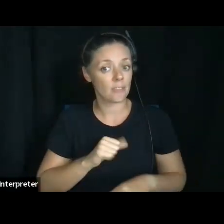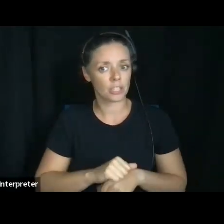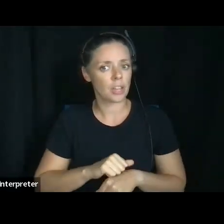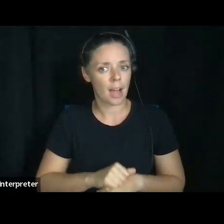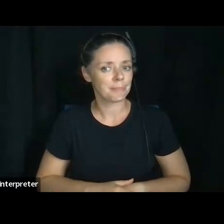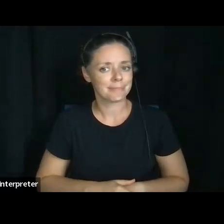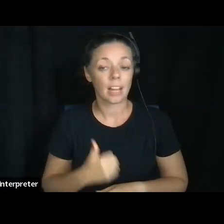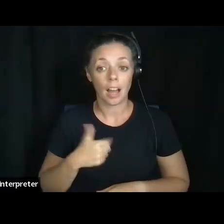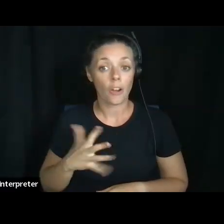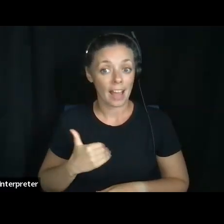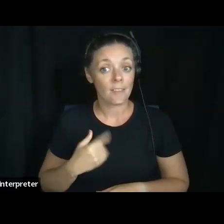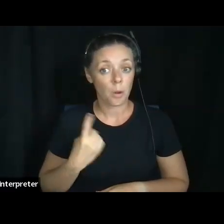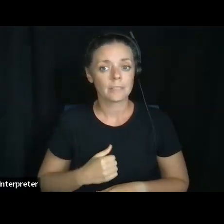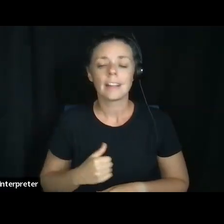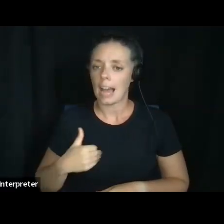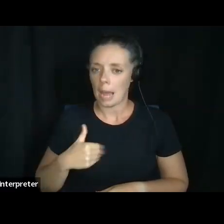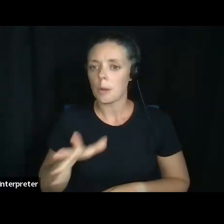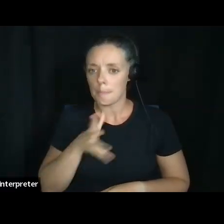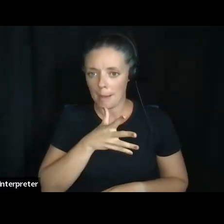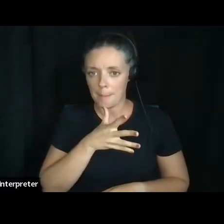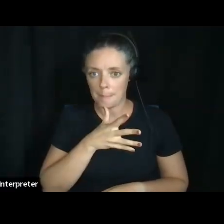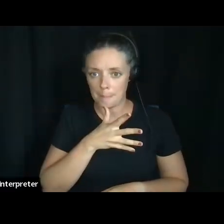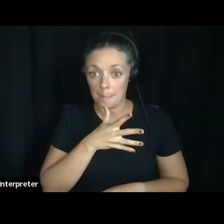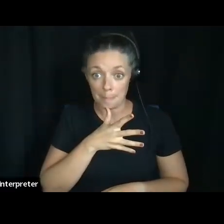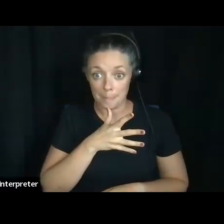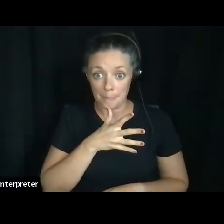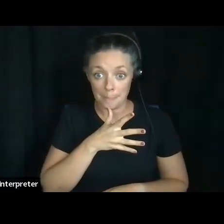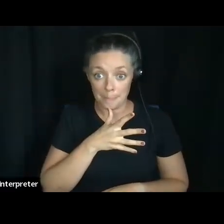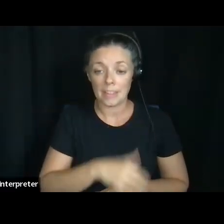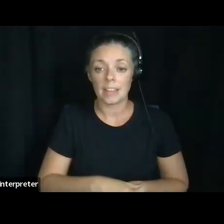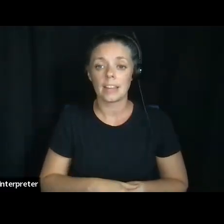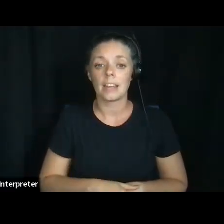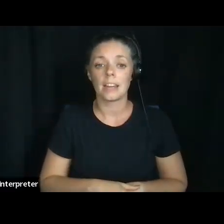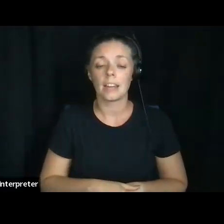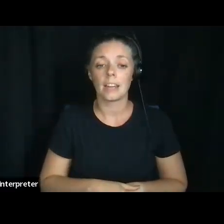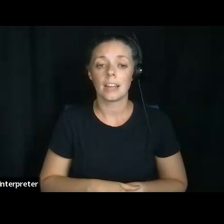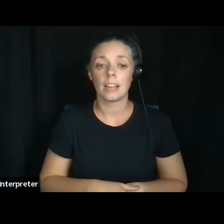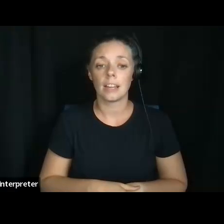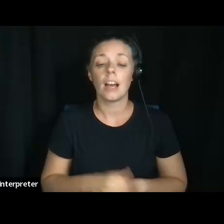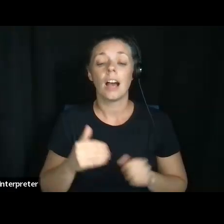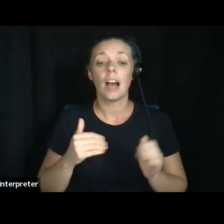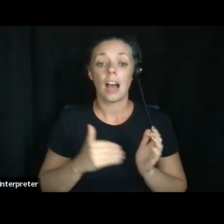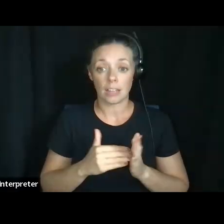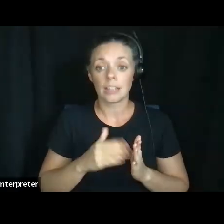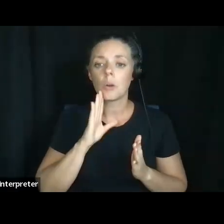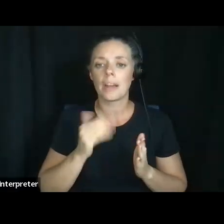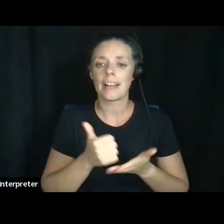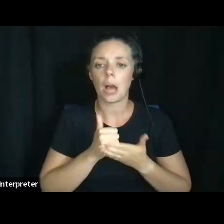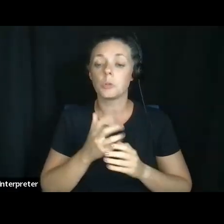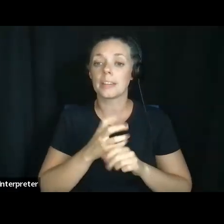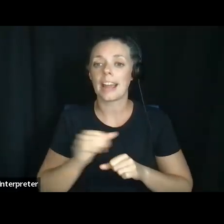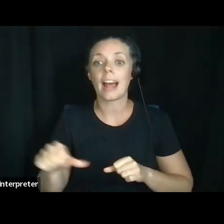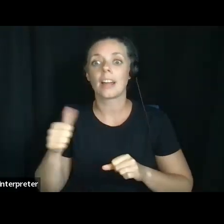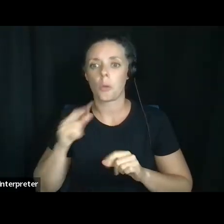because I already have one. I'm her mom. Um, and a lot of times it helps to get another perspective.